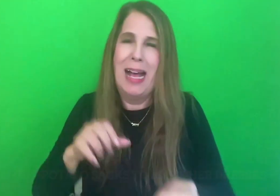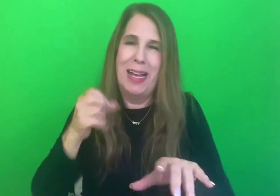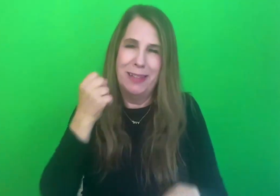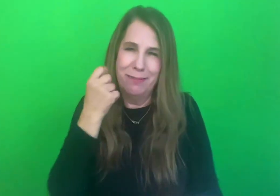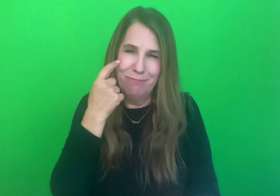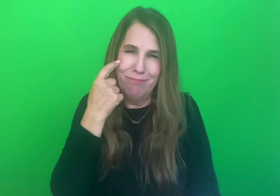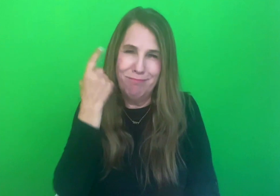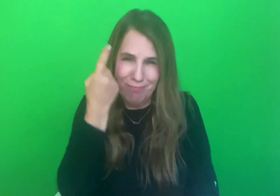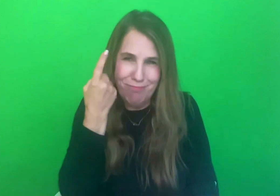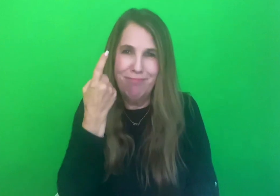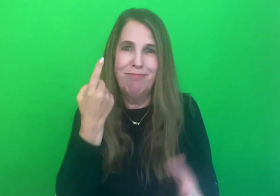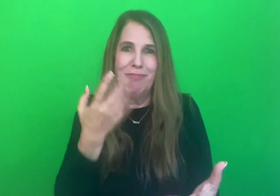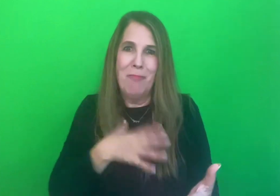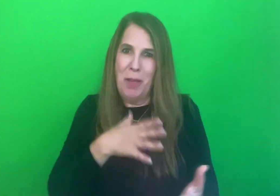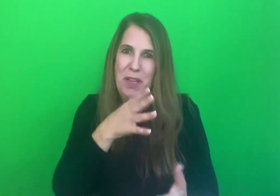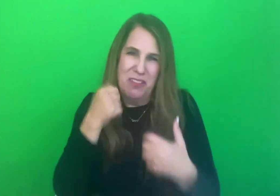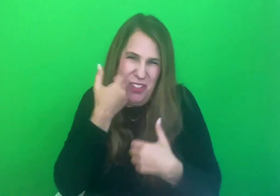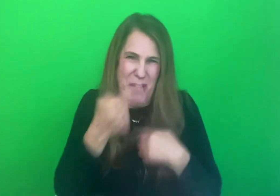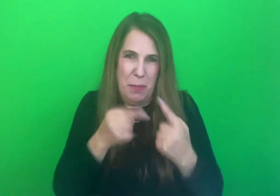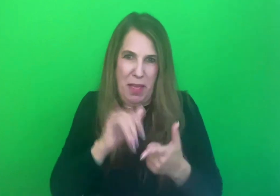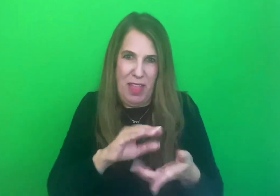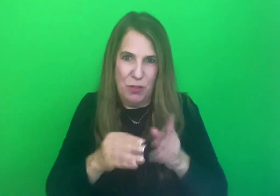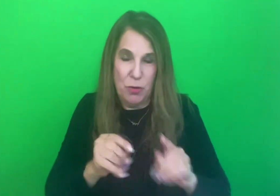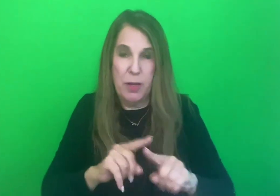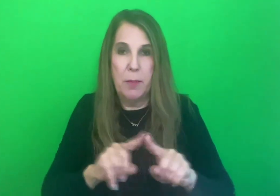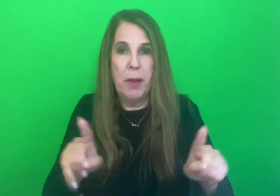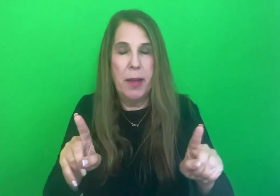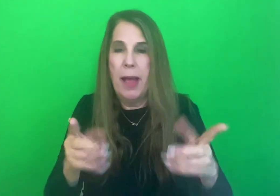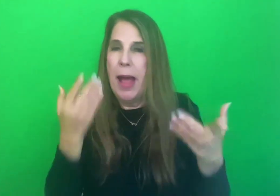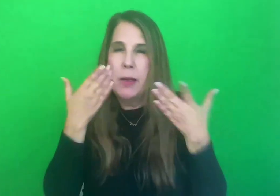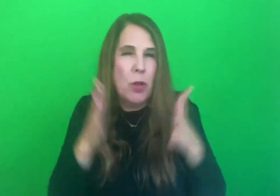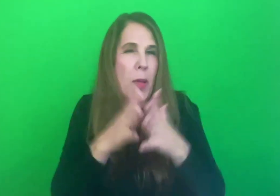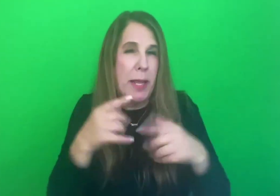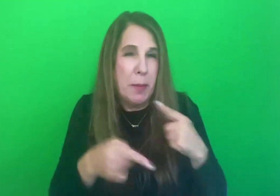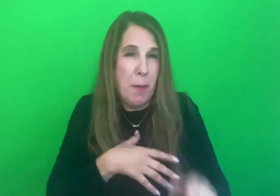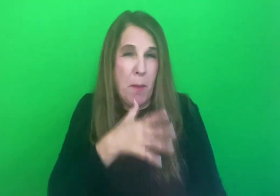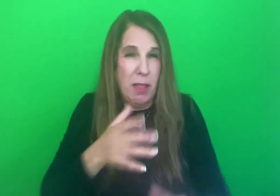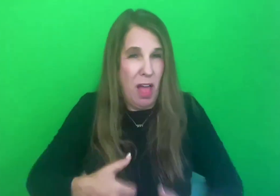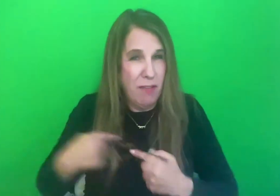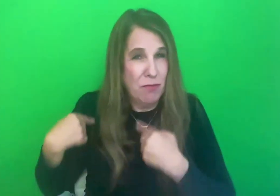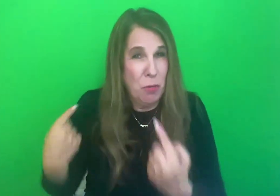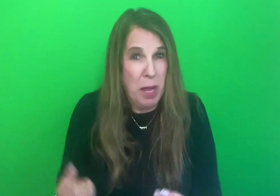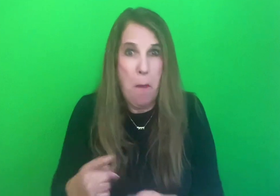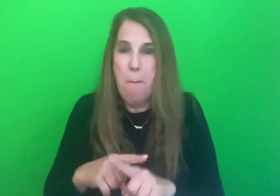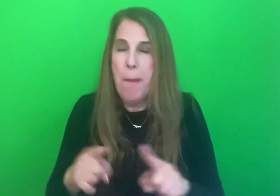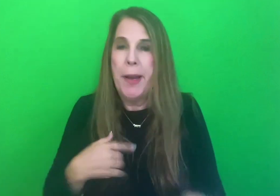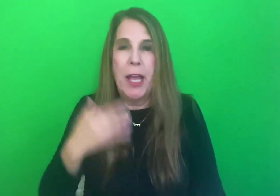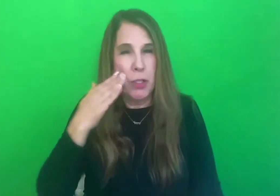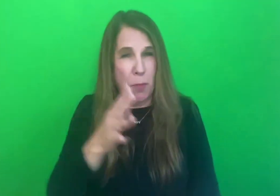I don't know many of their struggles, both practical and emotional. I do know the great fear my mom